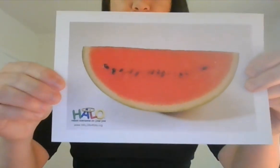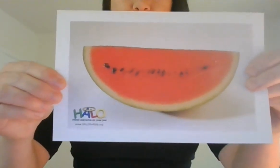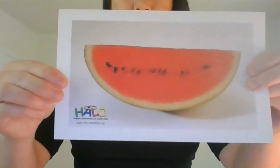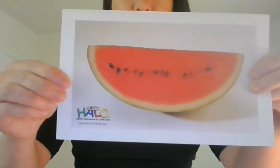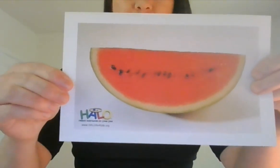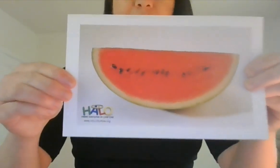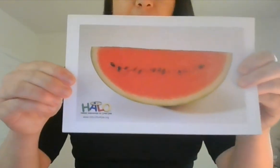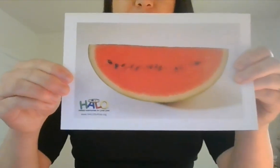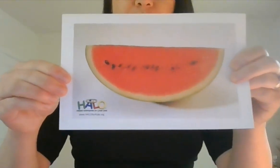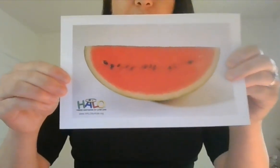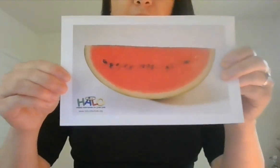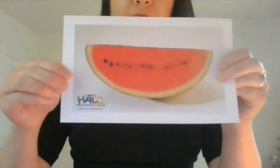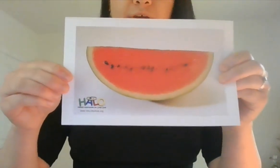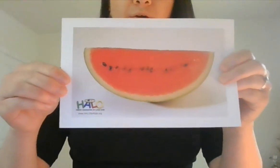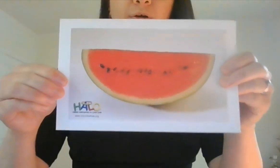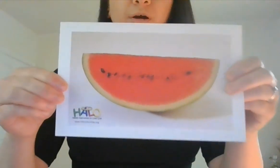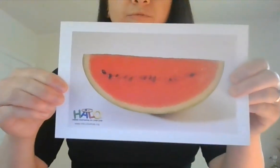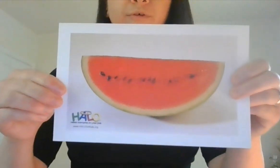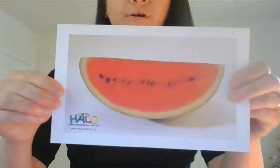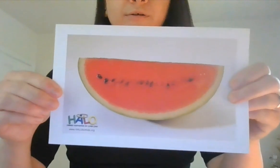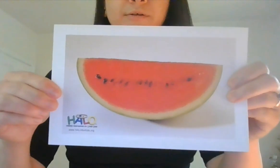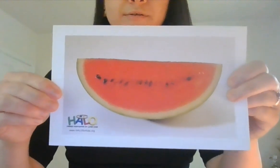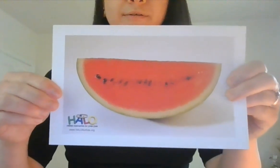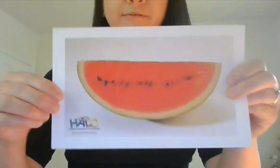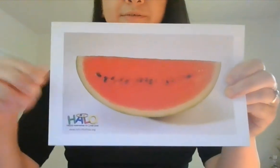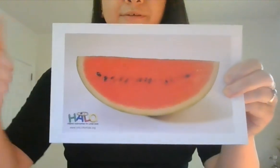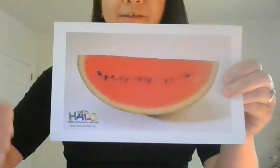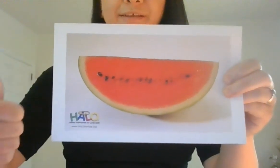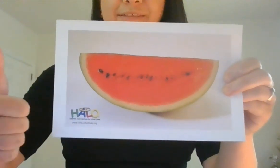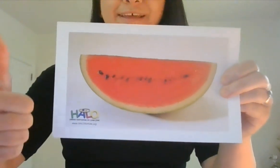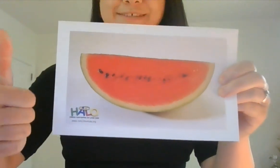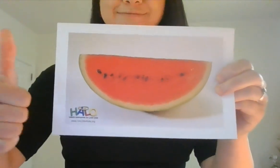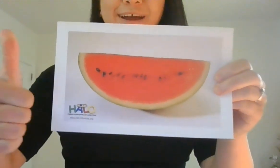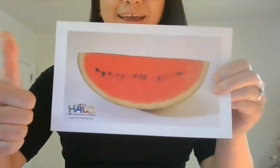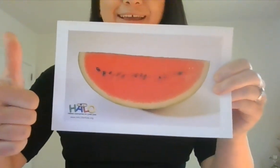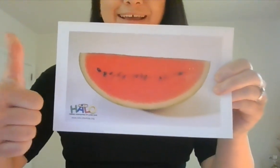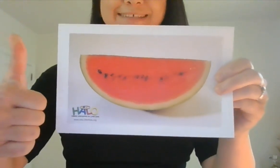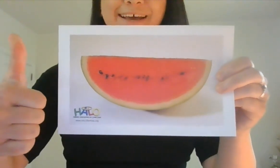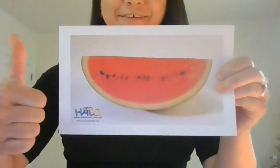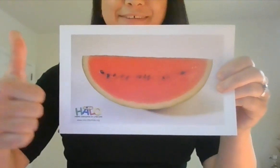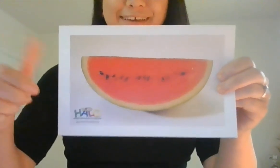fruit. Now is fruit healthy or harmful? That's right. It's healthy.